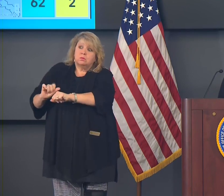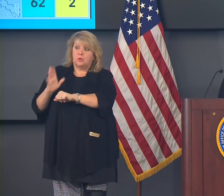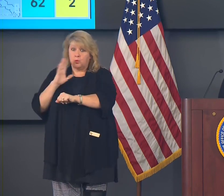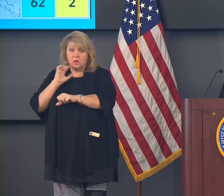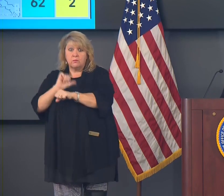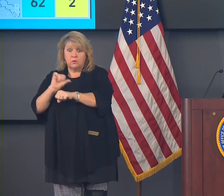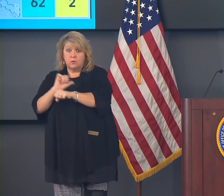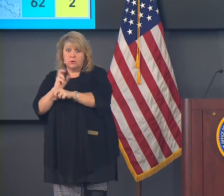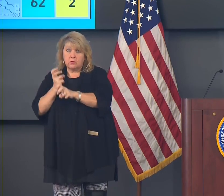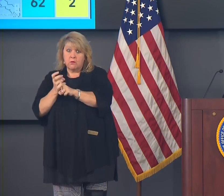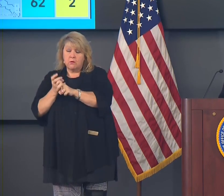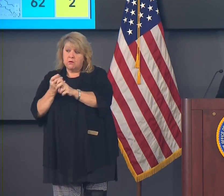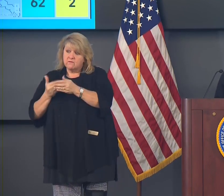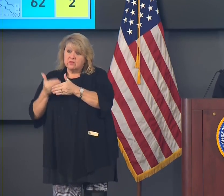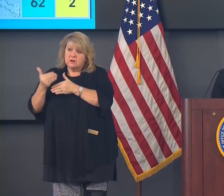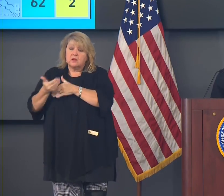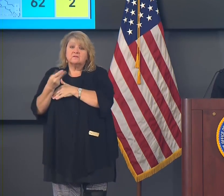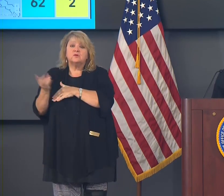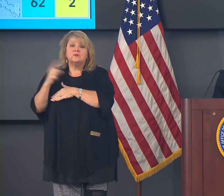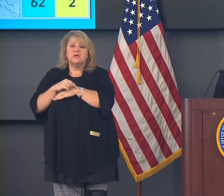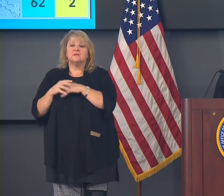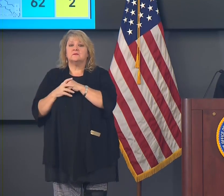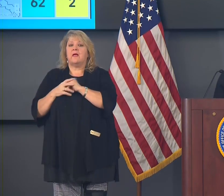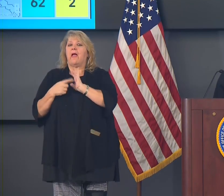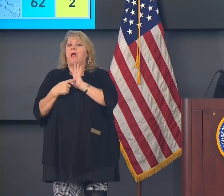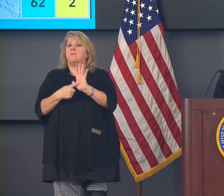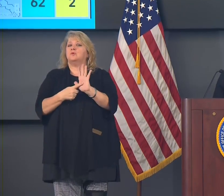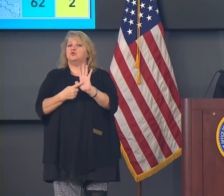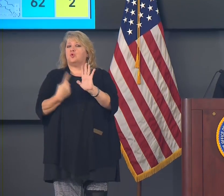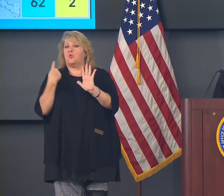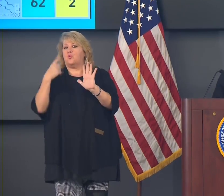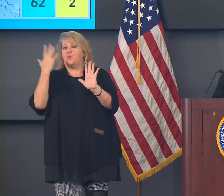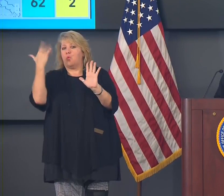days over the holiday and I'm going to show you why they're going to be doing that.